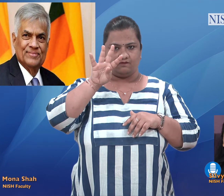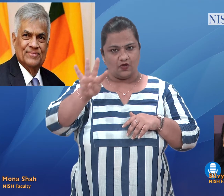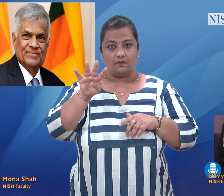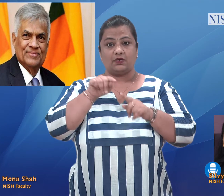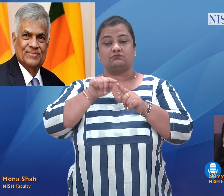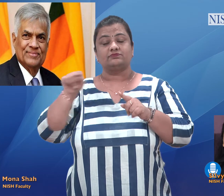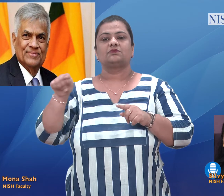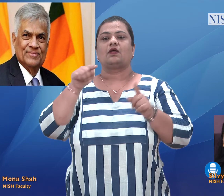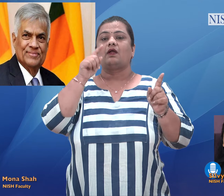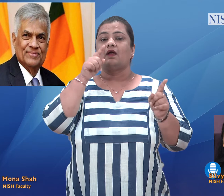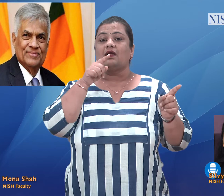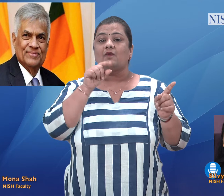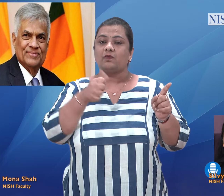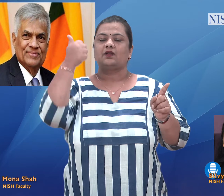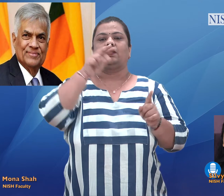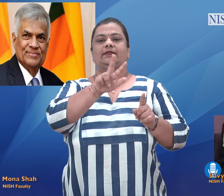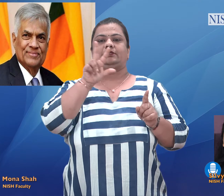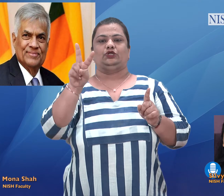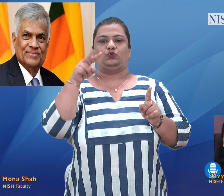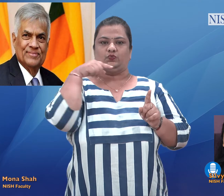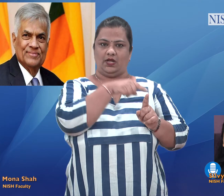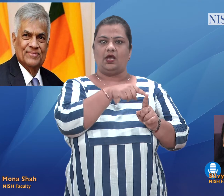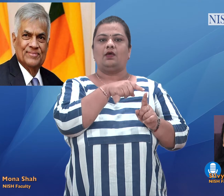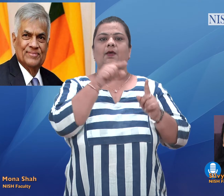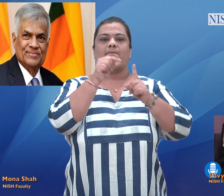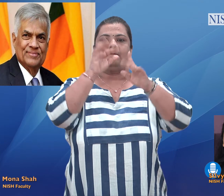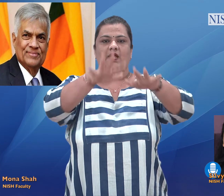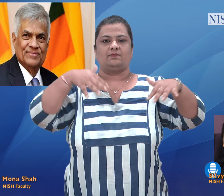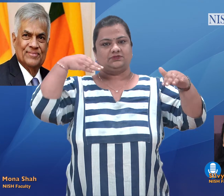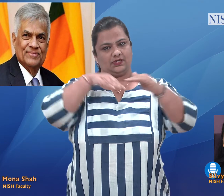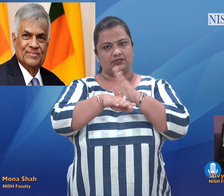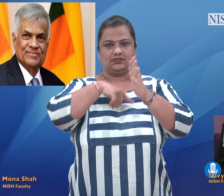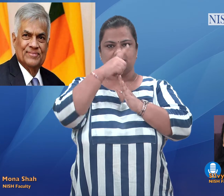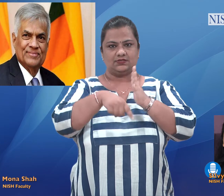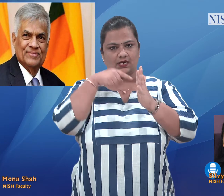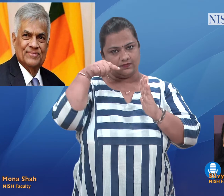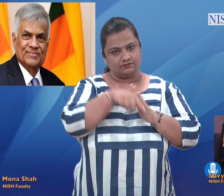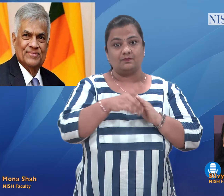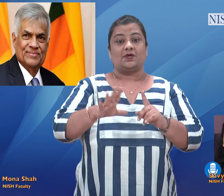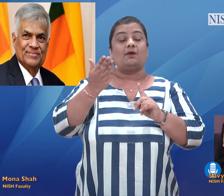leading the country out of its economic collapse and restoring order after months of mass protests.